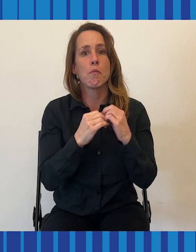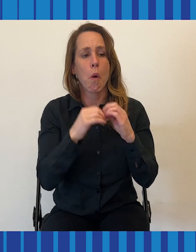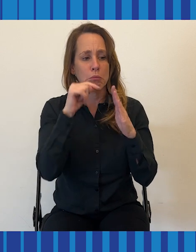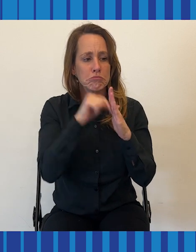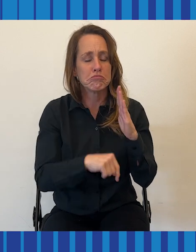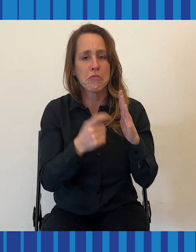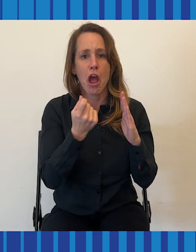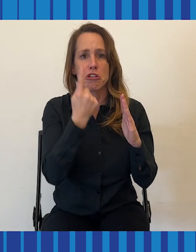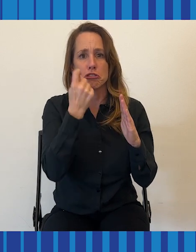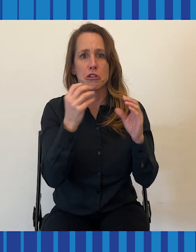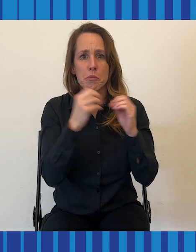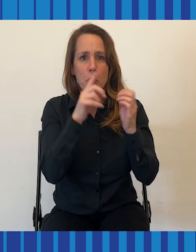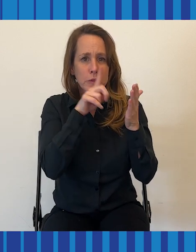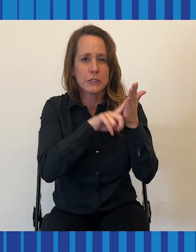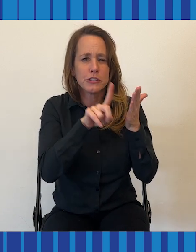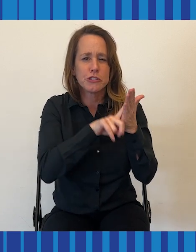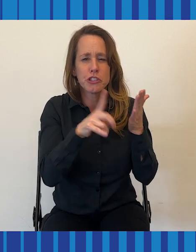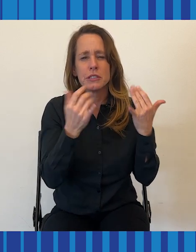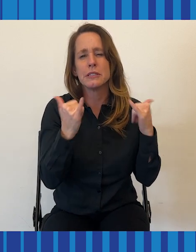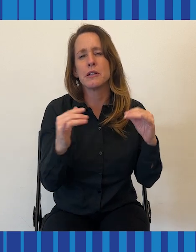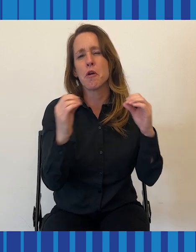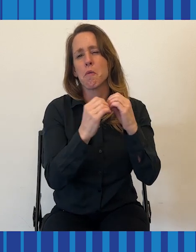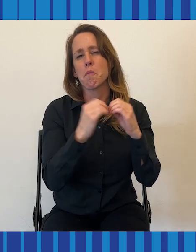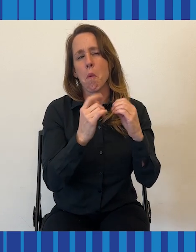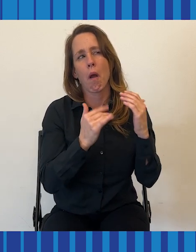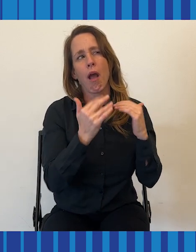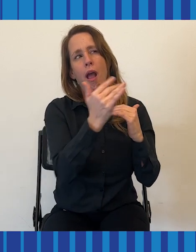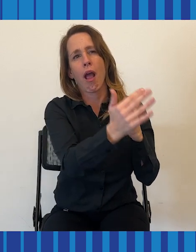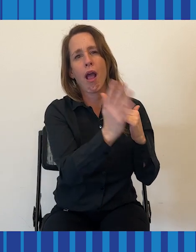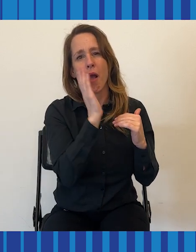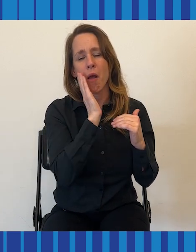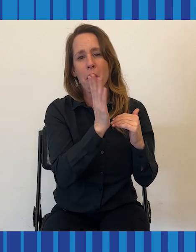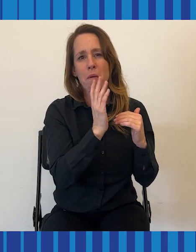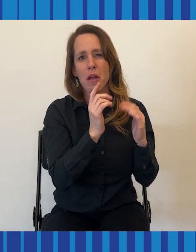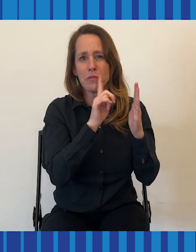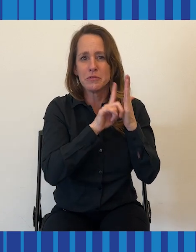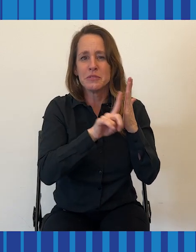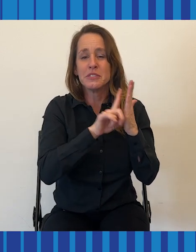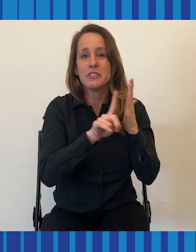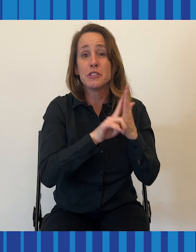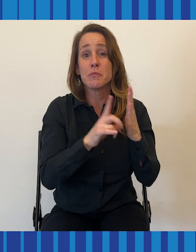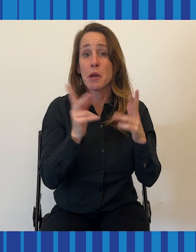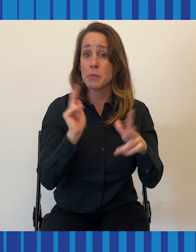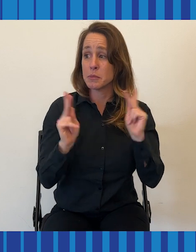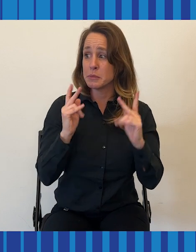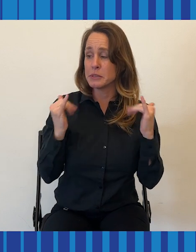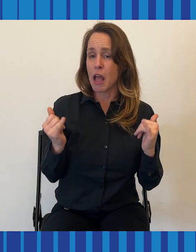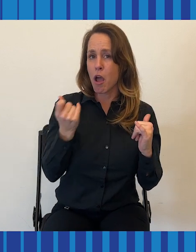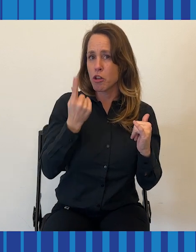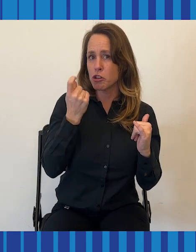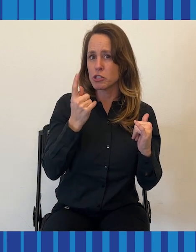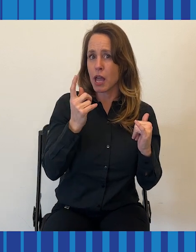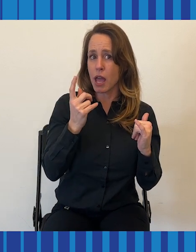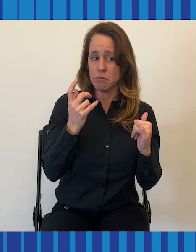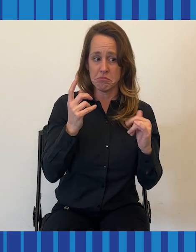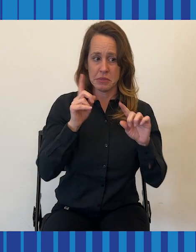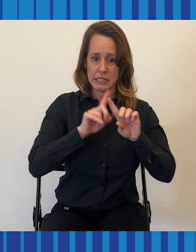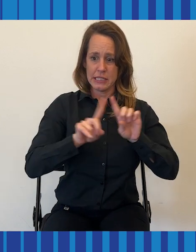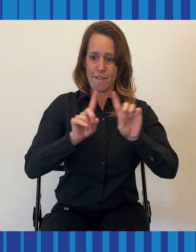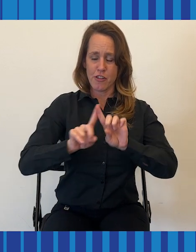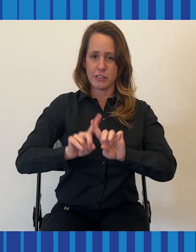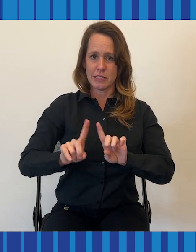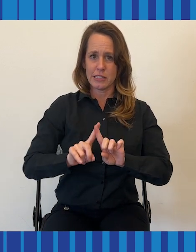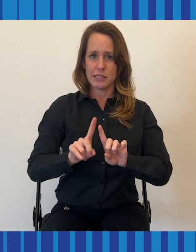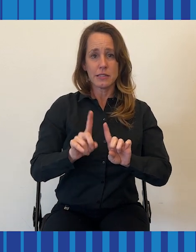It's now much better understood, I think, although we've still got a long way to go. But I think people now understand that there are these